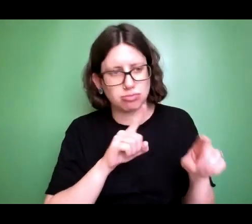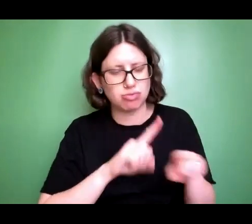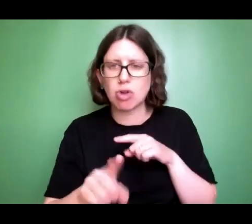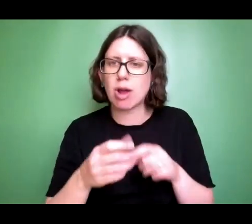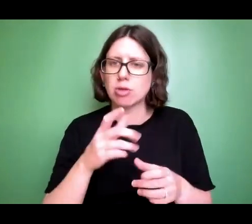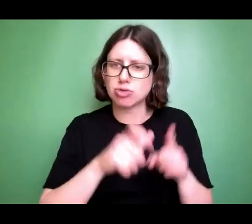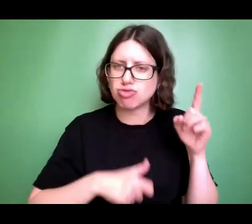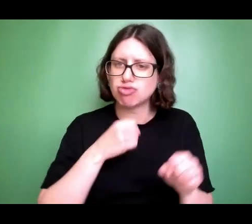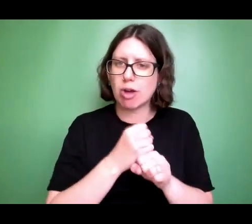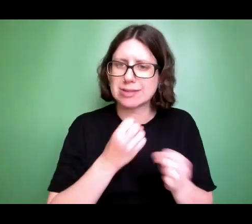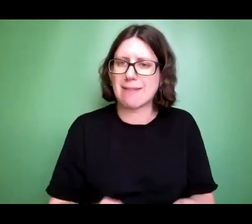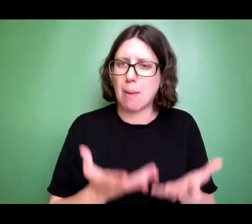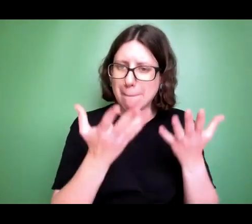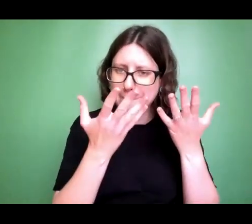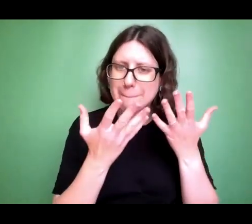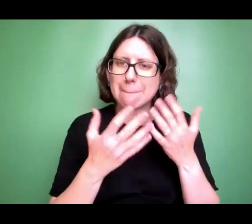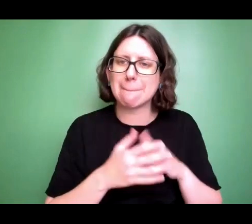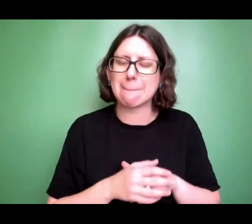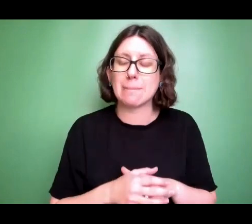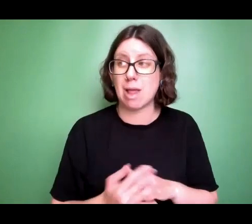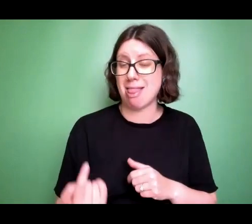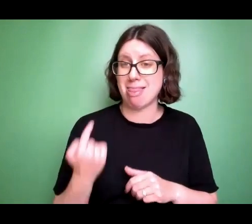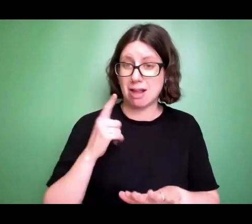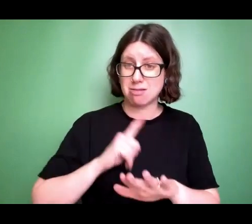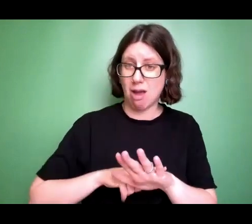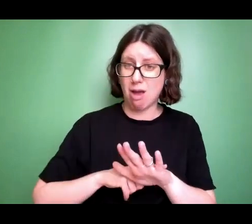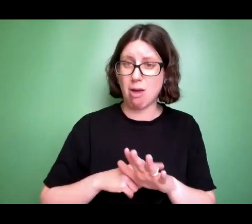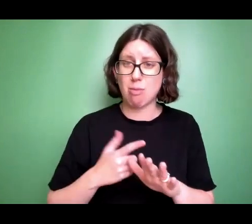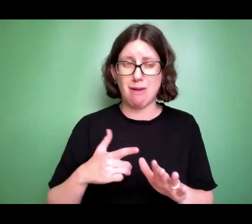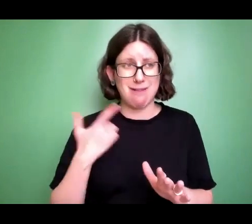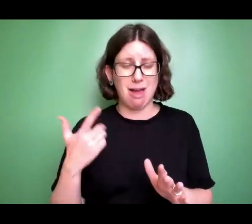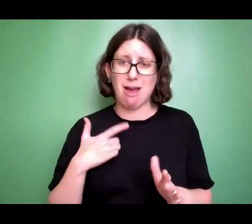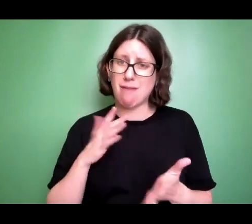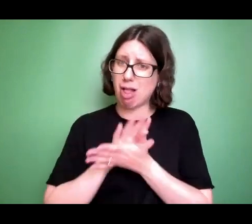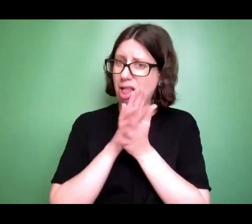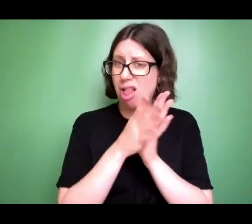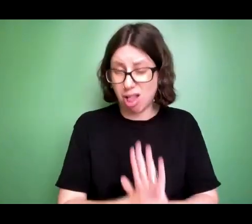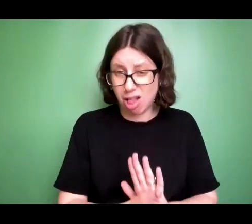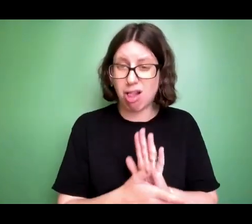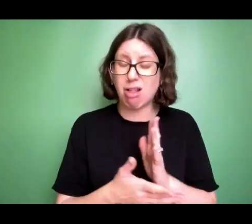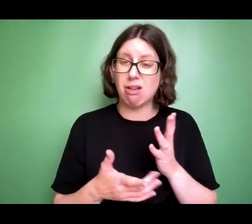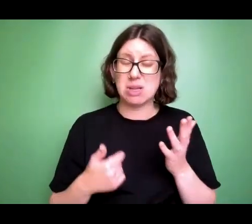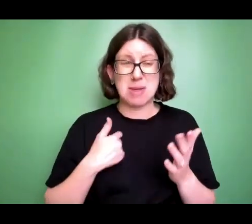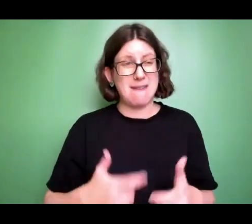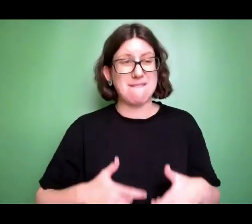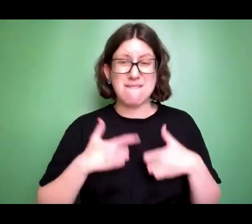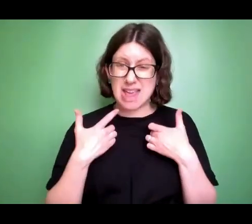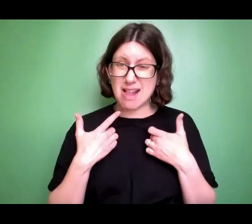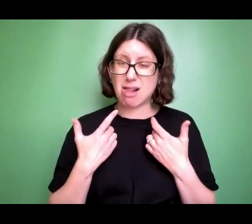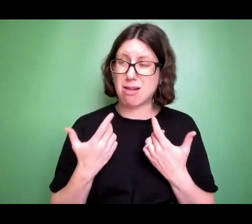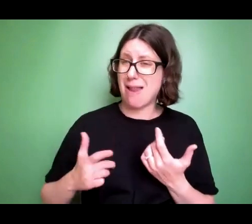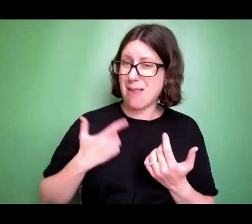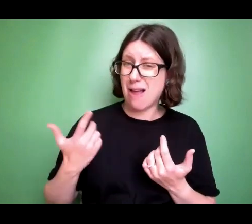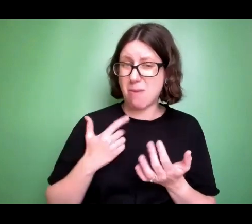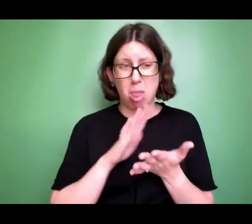And what was so hard for me was that I just felt like I was just destroying my own life and destroying the lives of everyone around